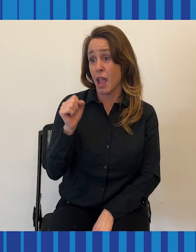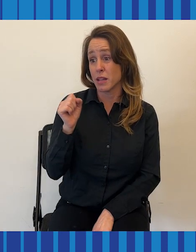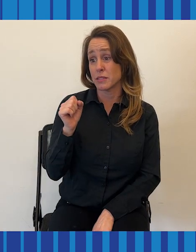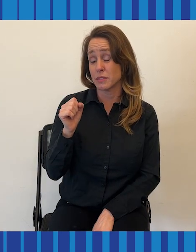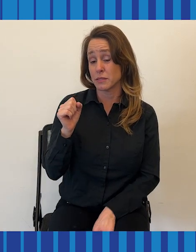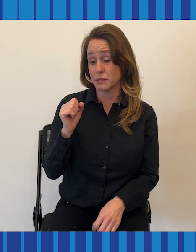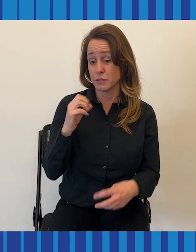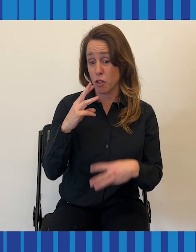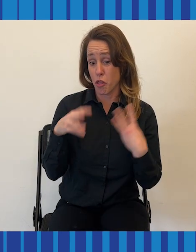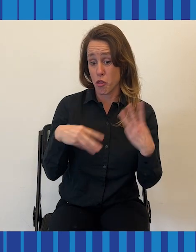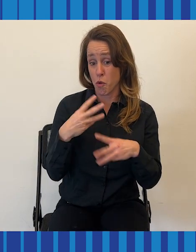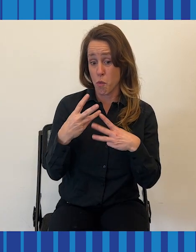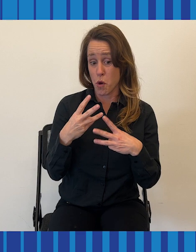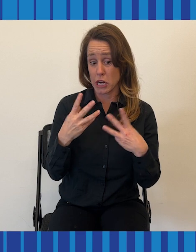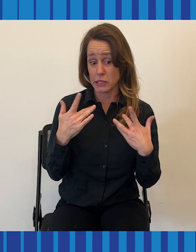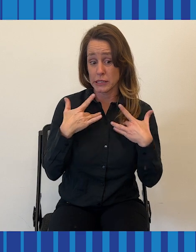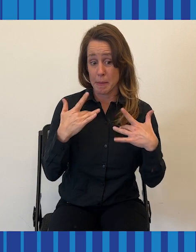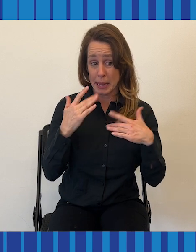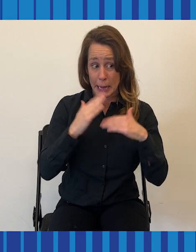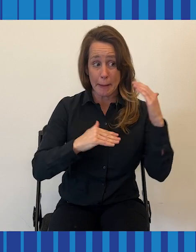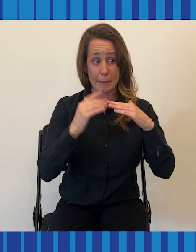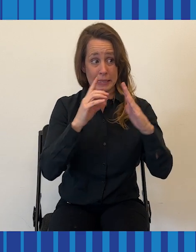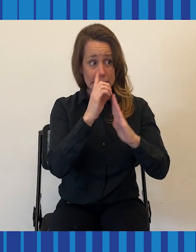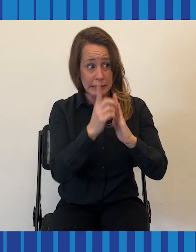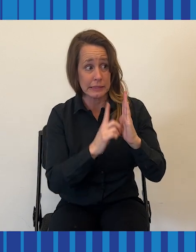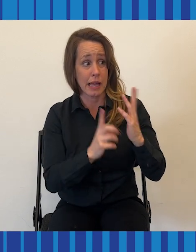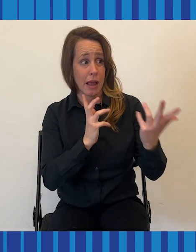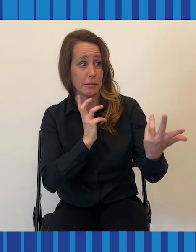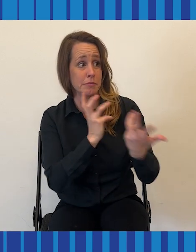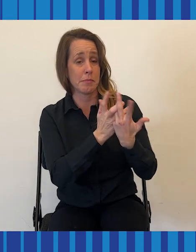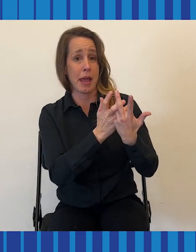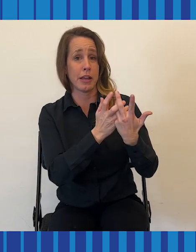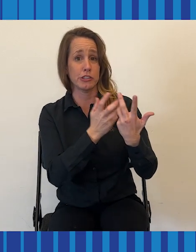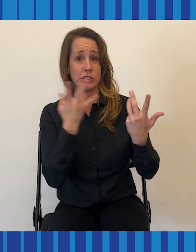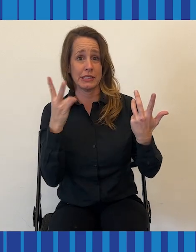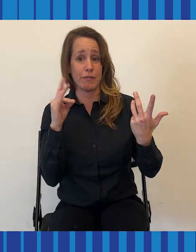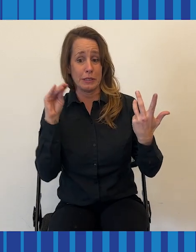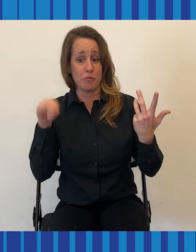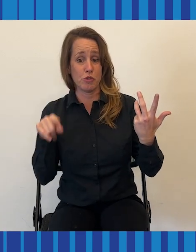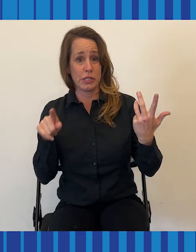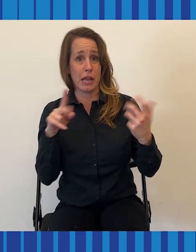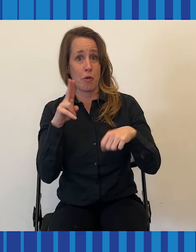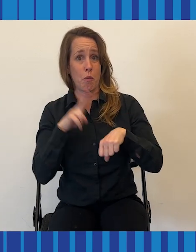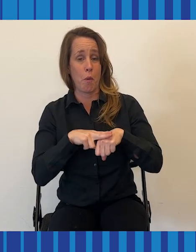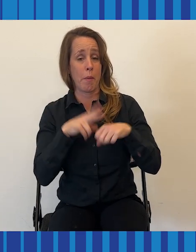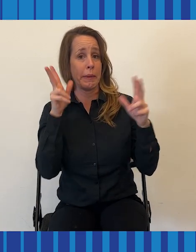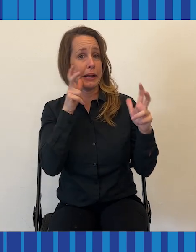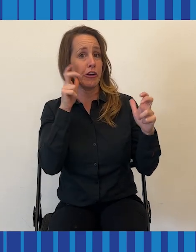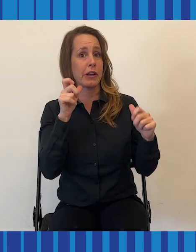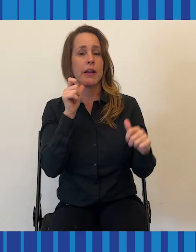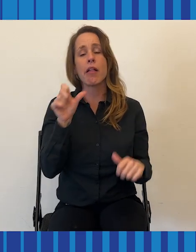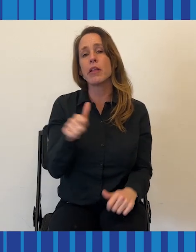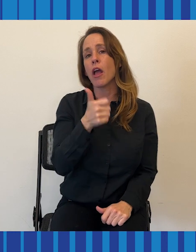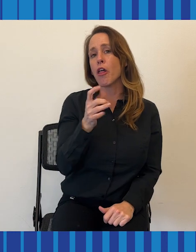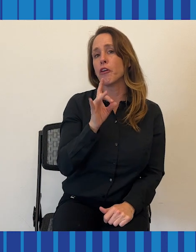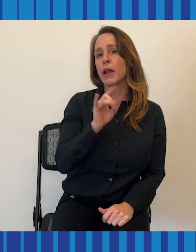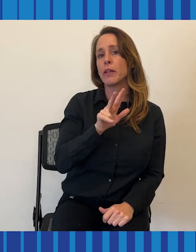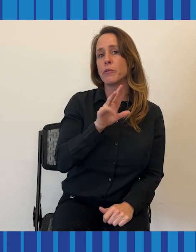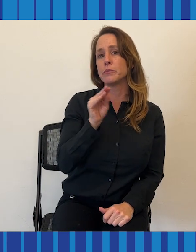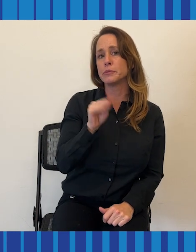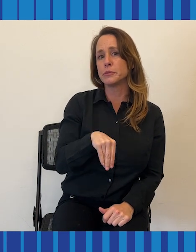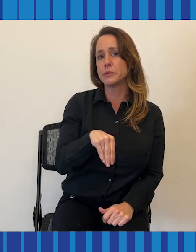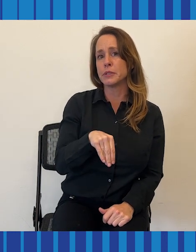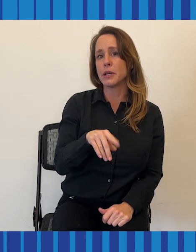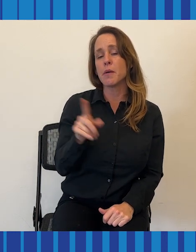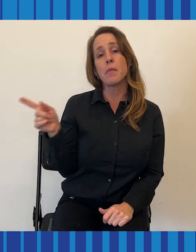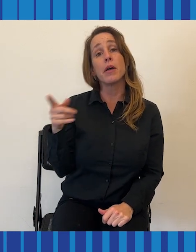Although the world is not built for the 83% of people who don't live with perfect hearing, Professor Threatt says there's a growing